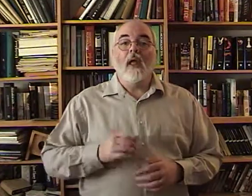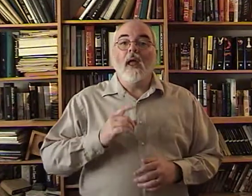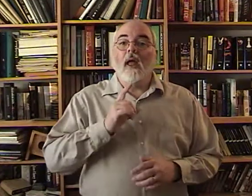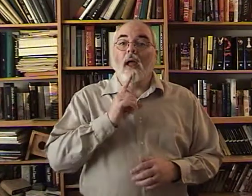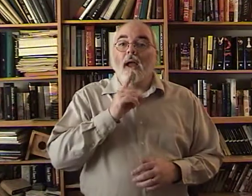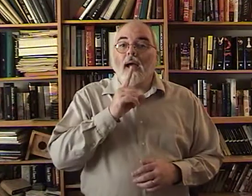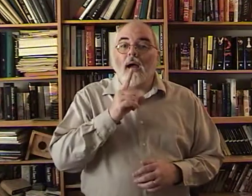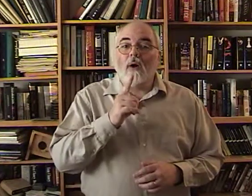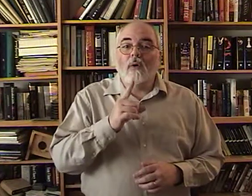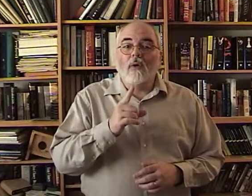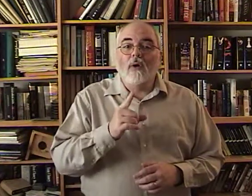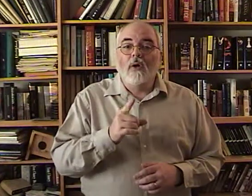How.